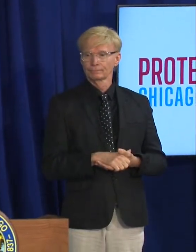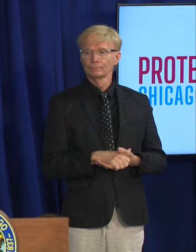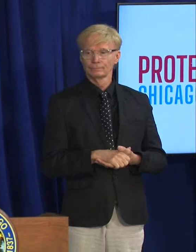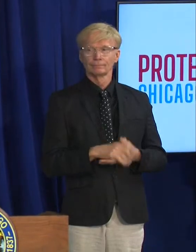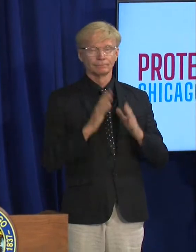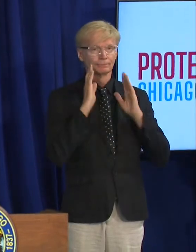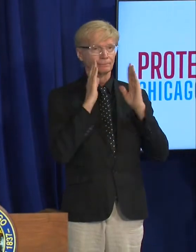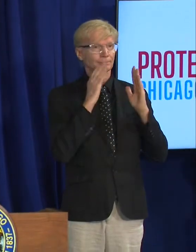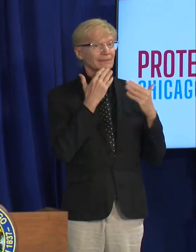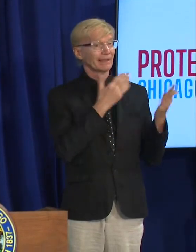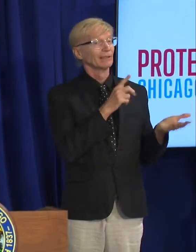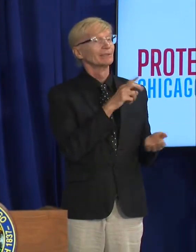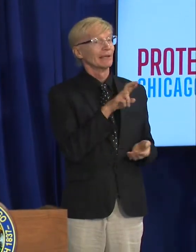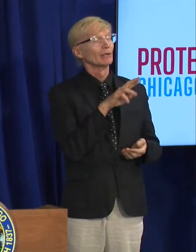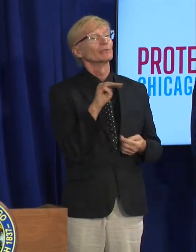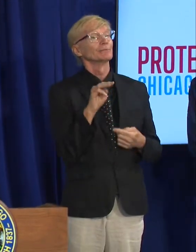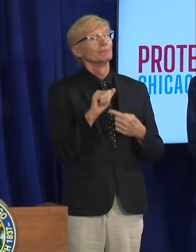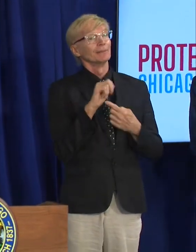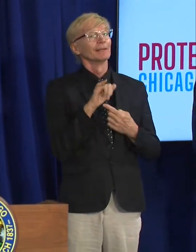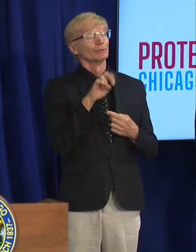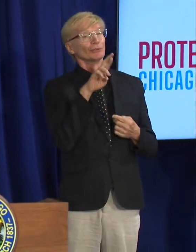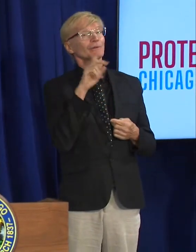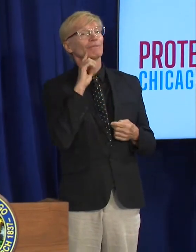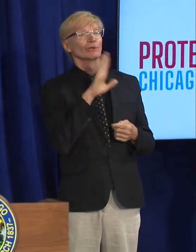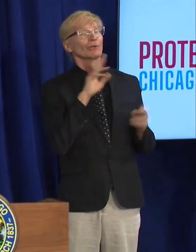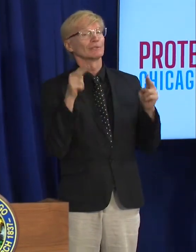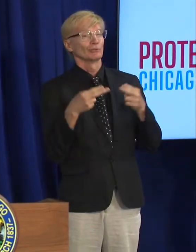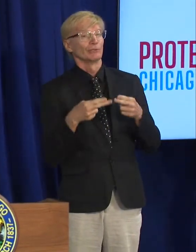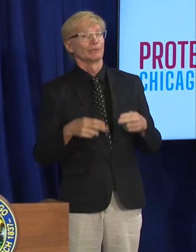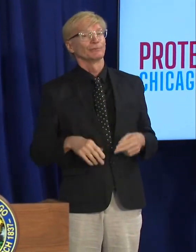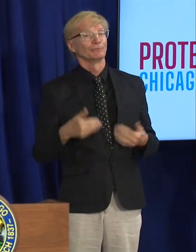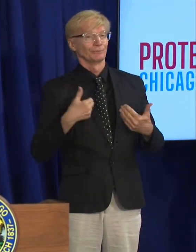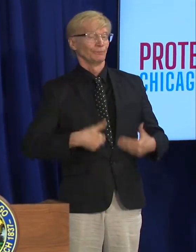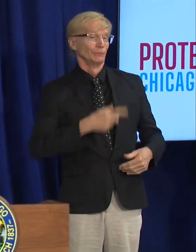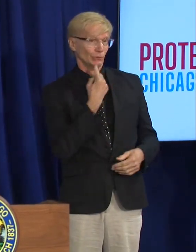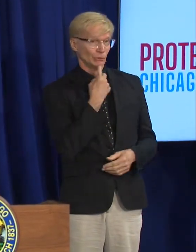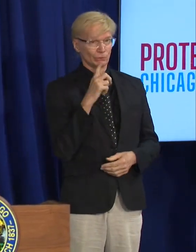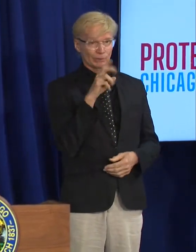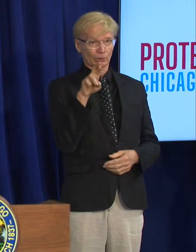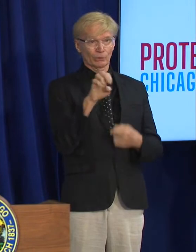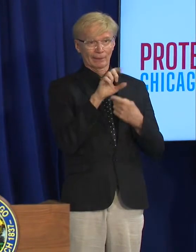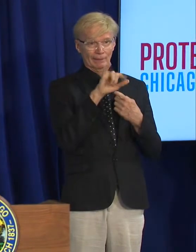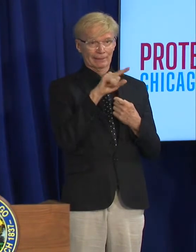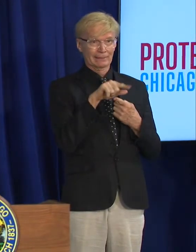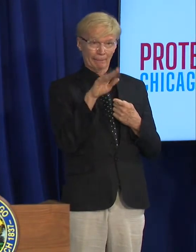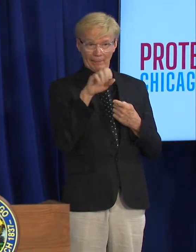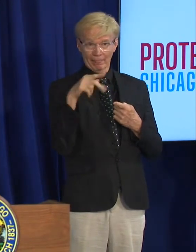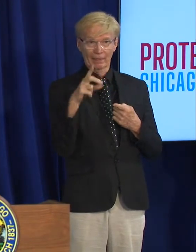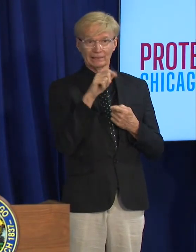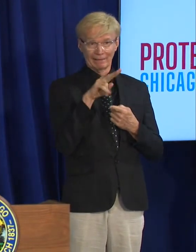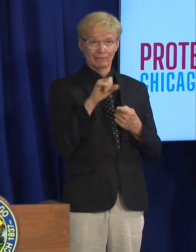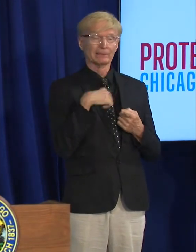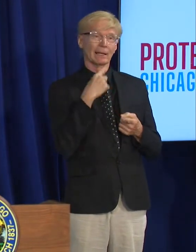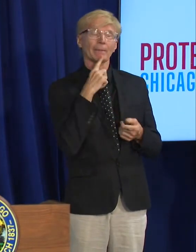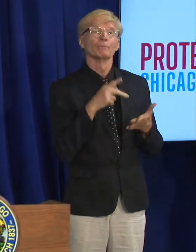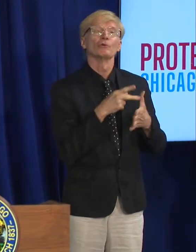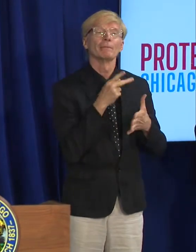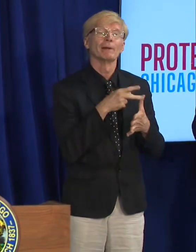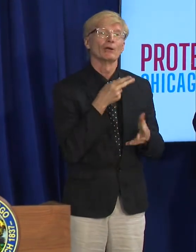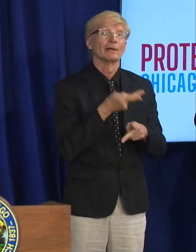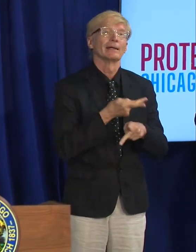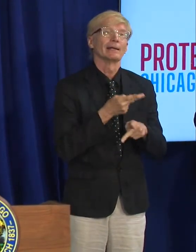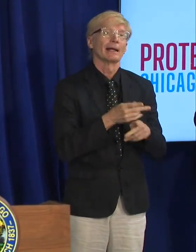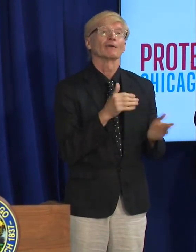Hi thank you Dr. Mayer for your introduction I'm Dr. Elizabeth Davis I'm a primary care physician at Rush